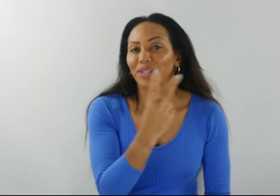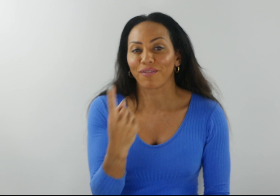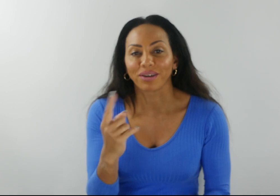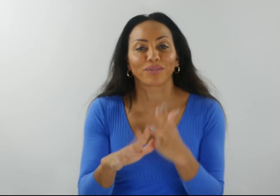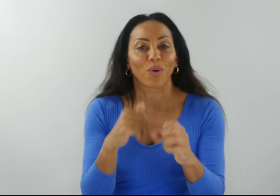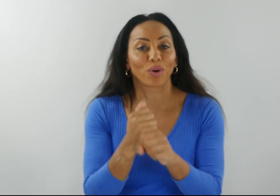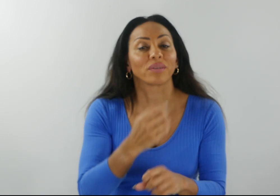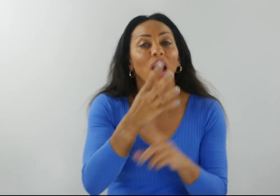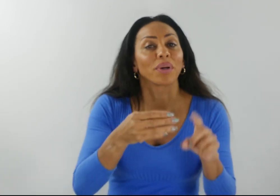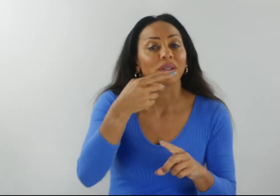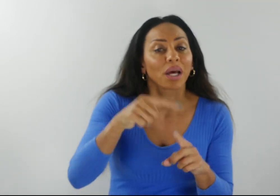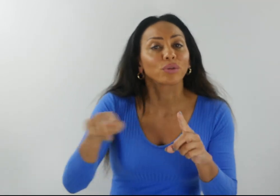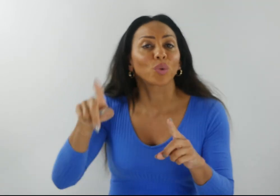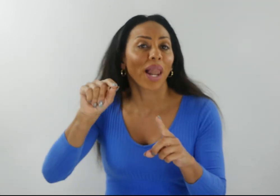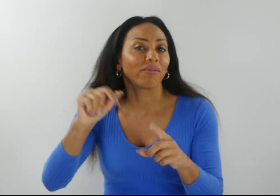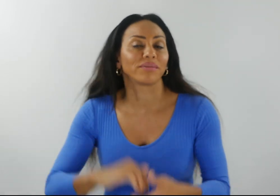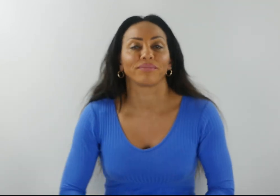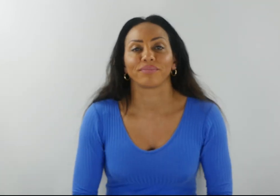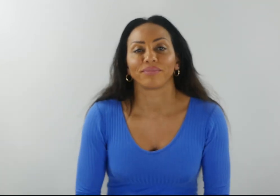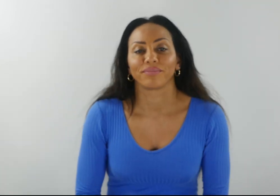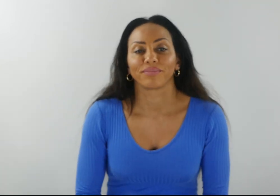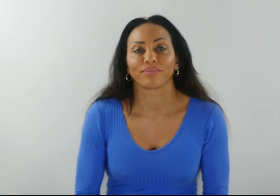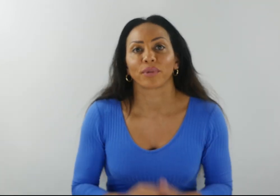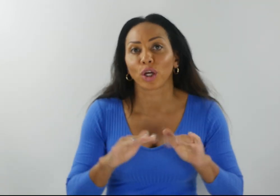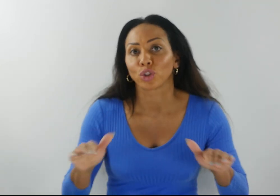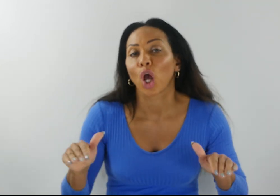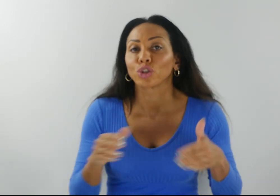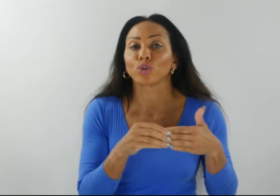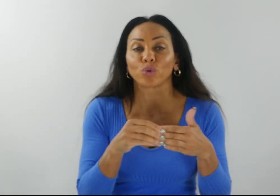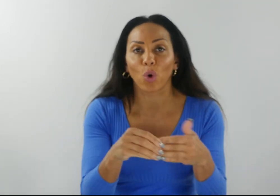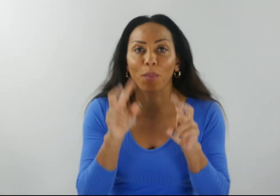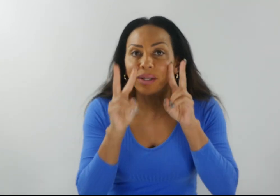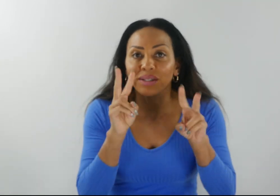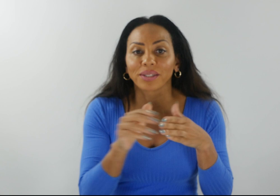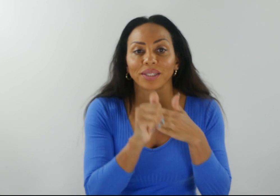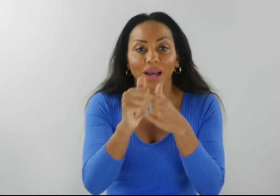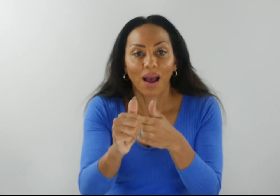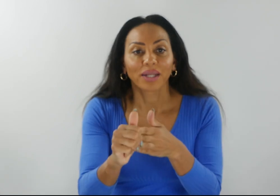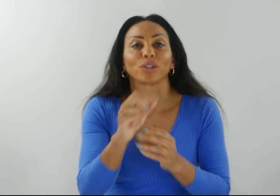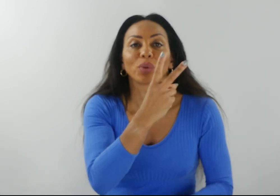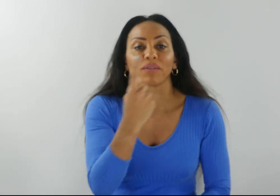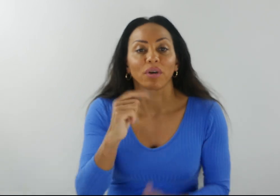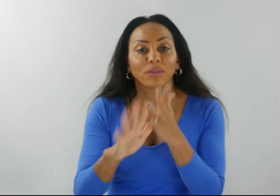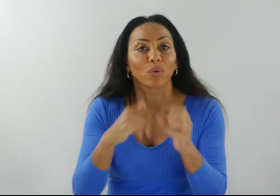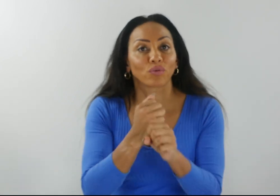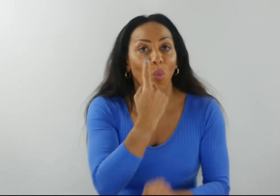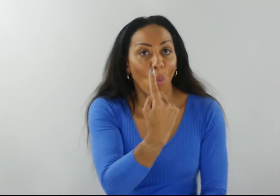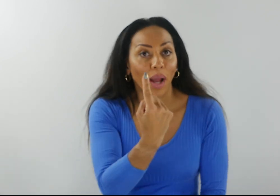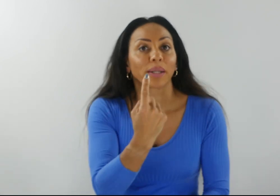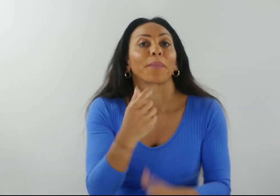between half past 9 and 11am. We'll have a touch tour led by sighted guides at the 21st of August, at 1pm. The guides